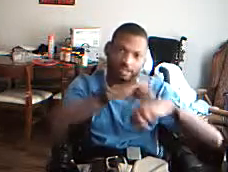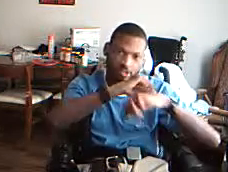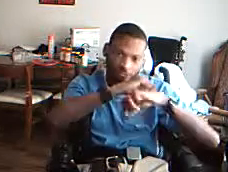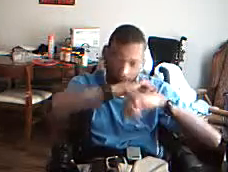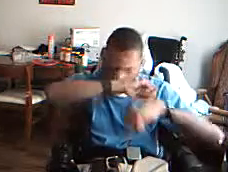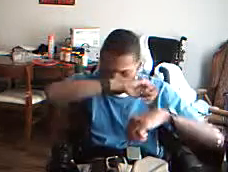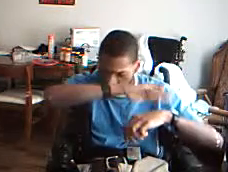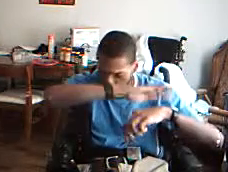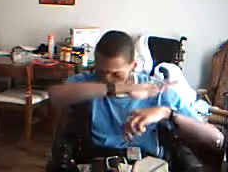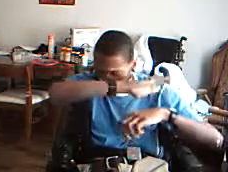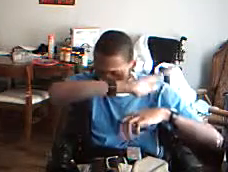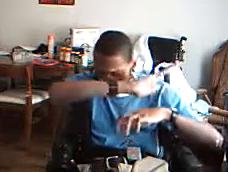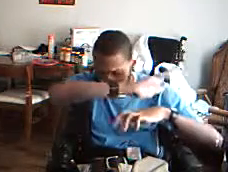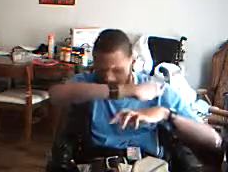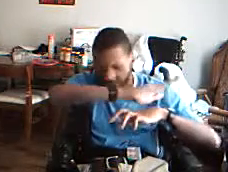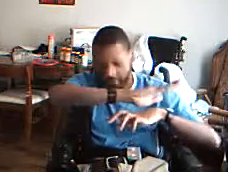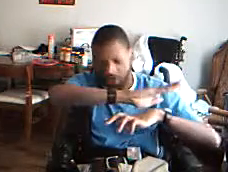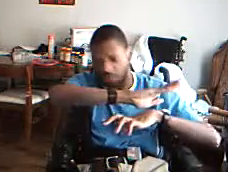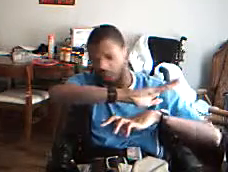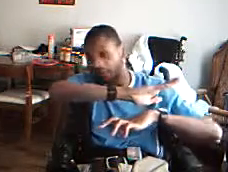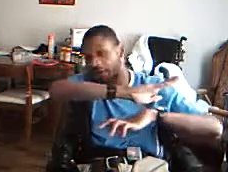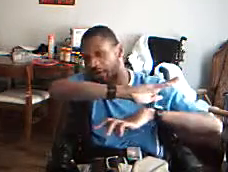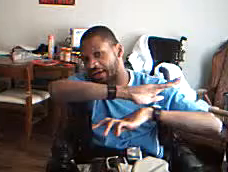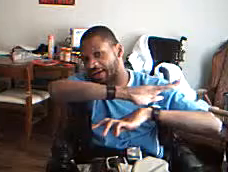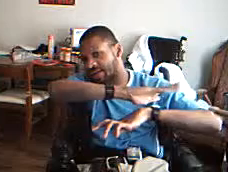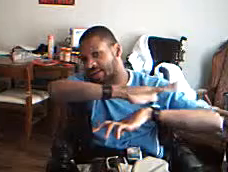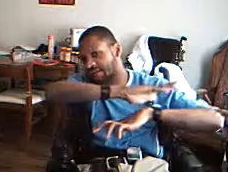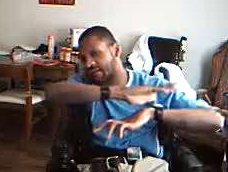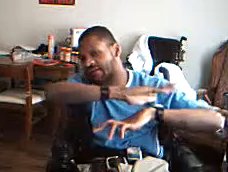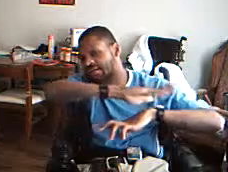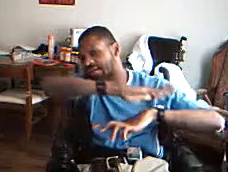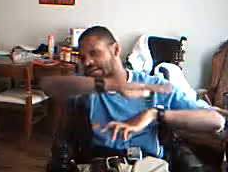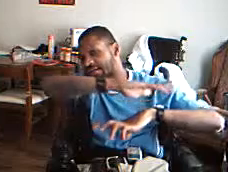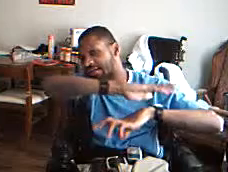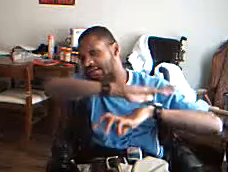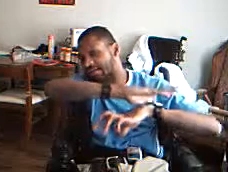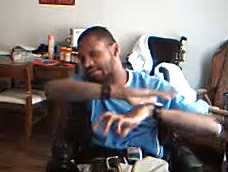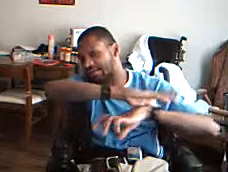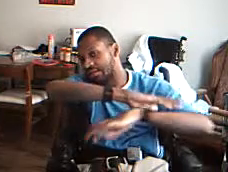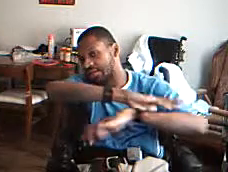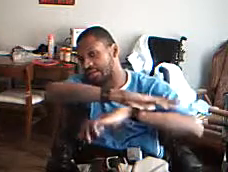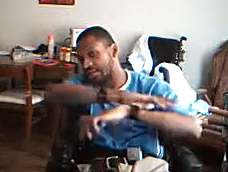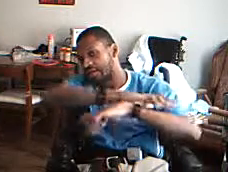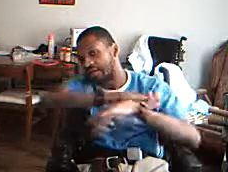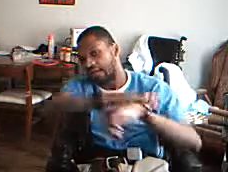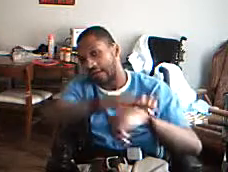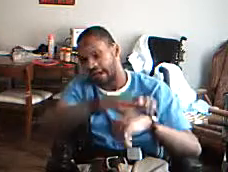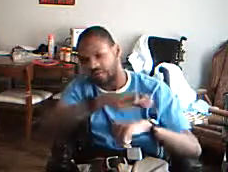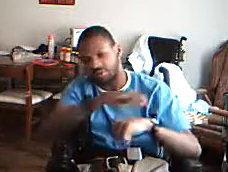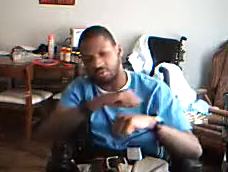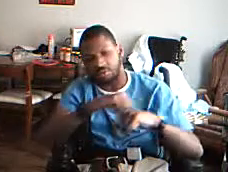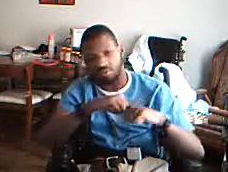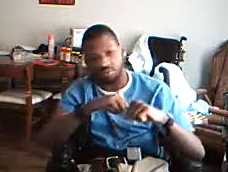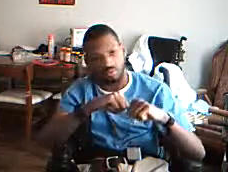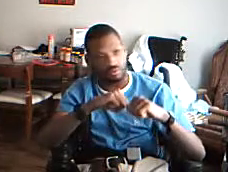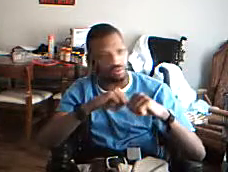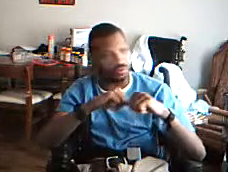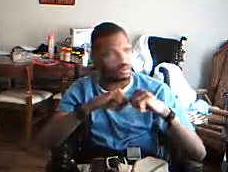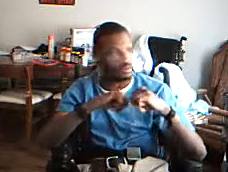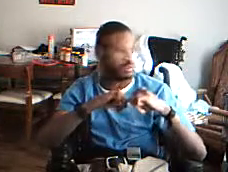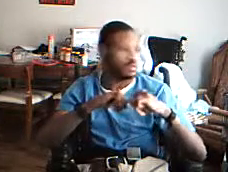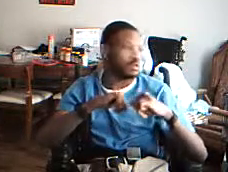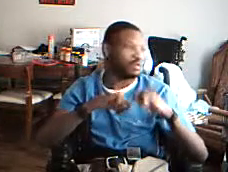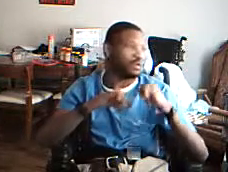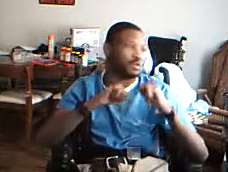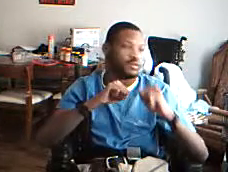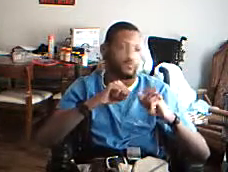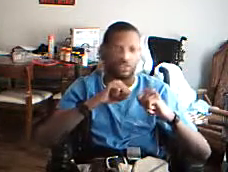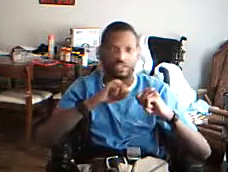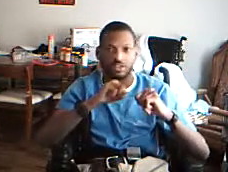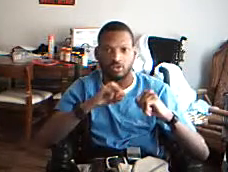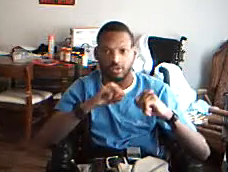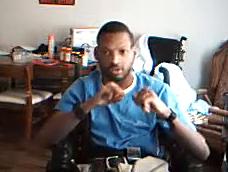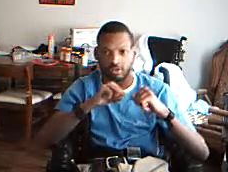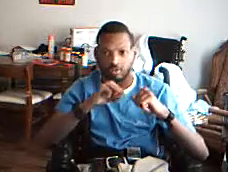to it. What I'm going to be showing you guys is how to defend yourself